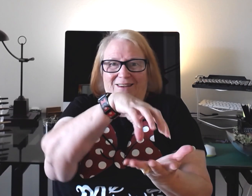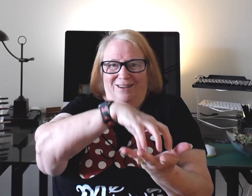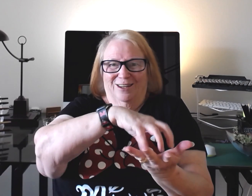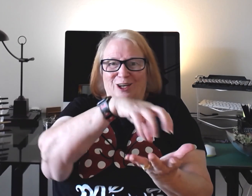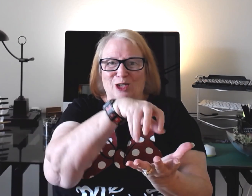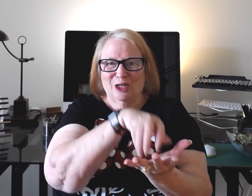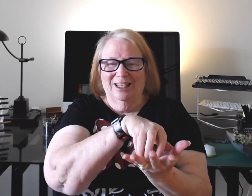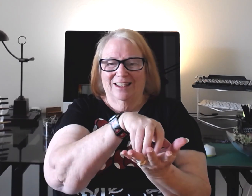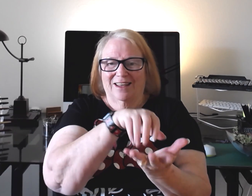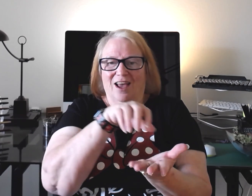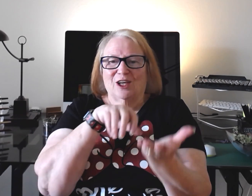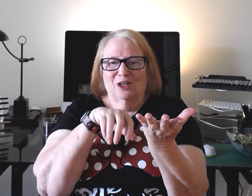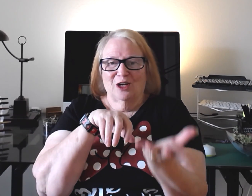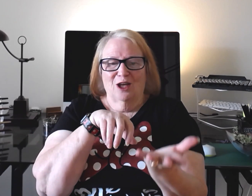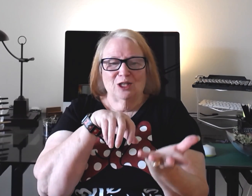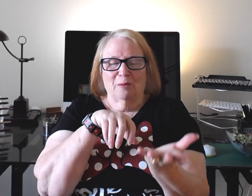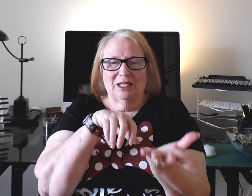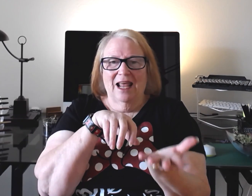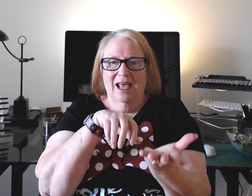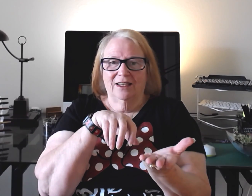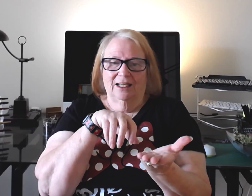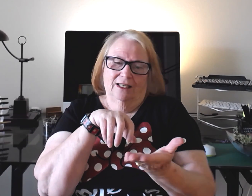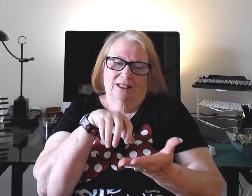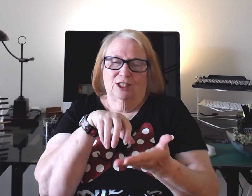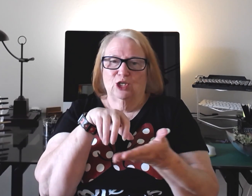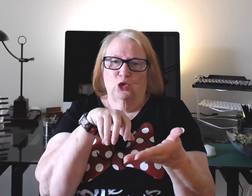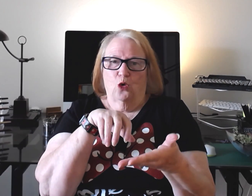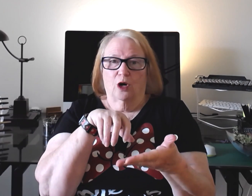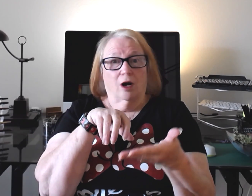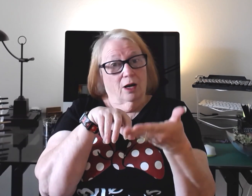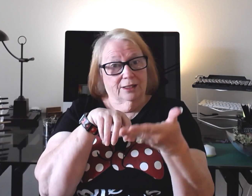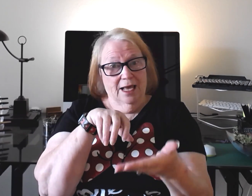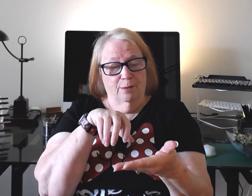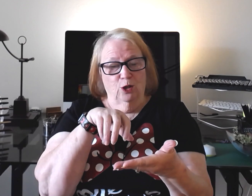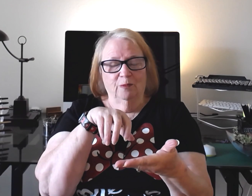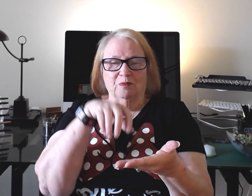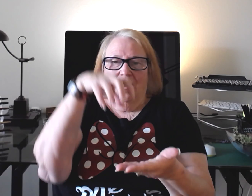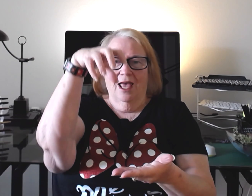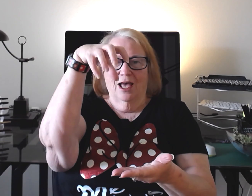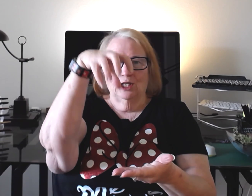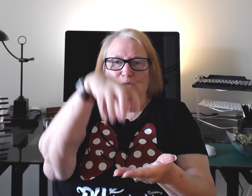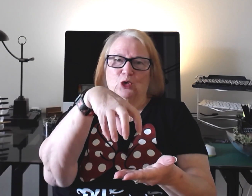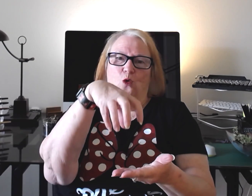Cookie. Your non-dominant hand is your table and your